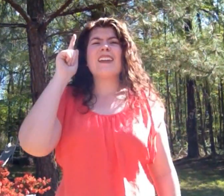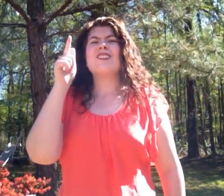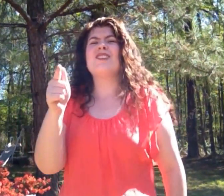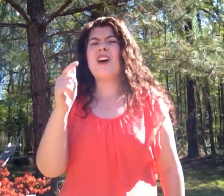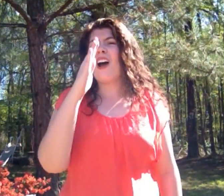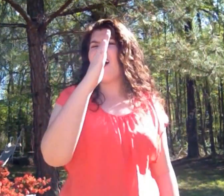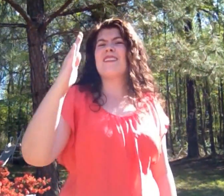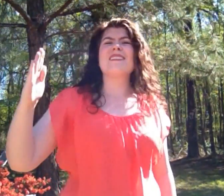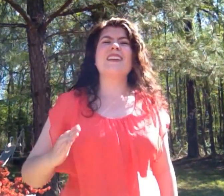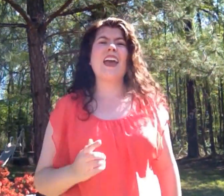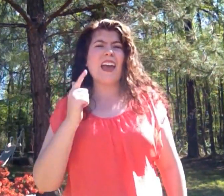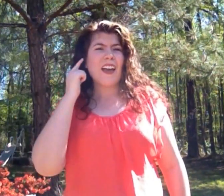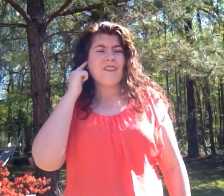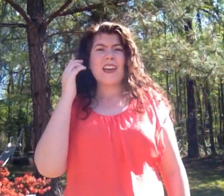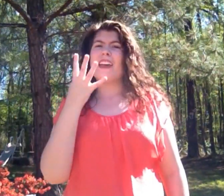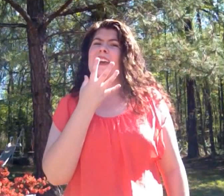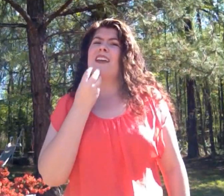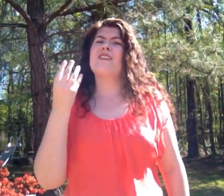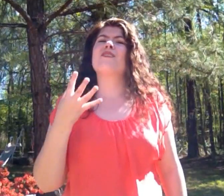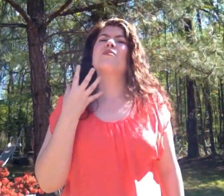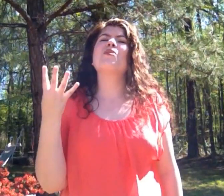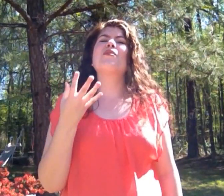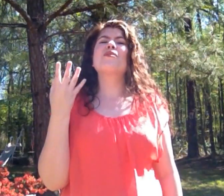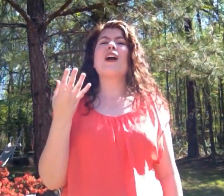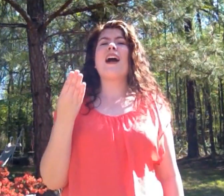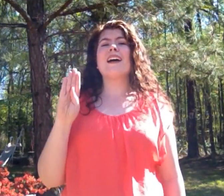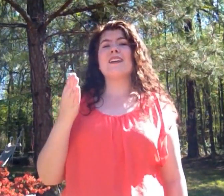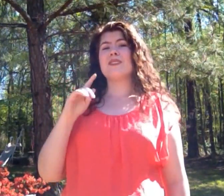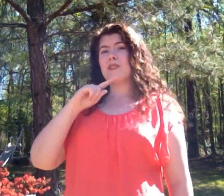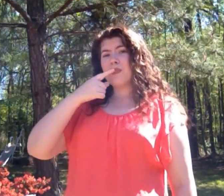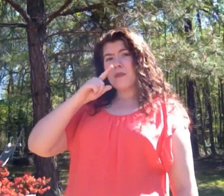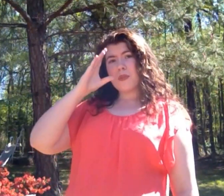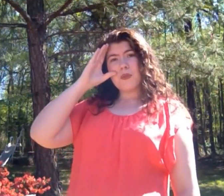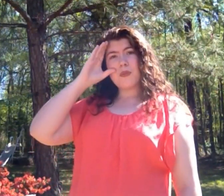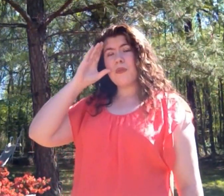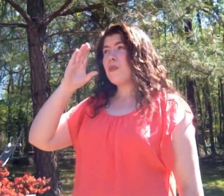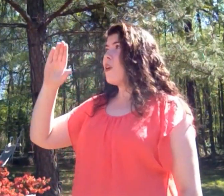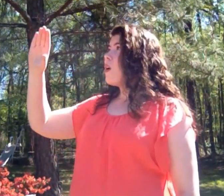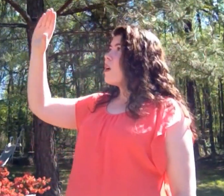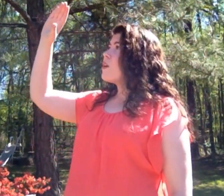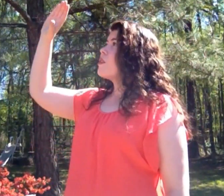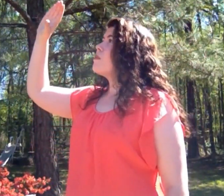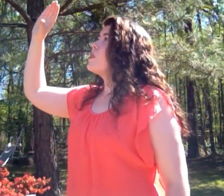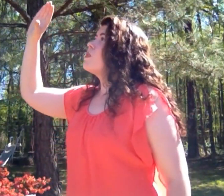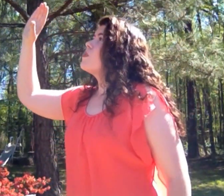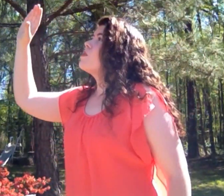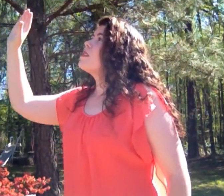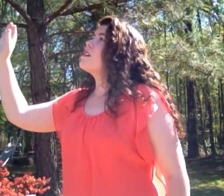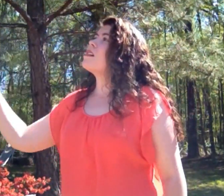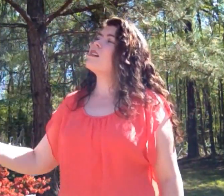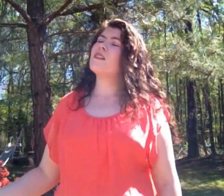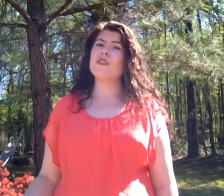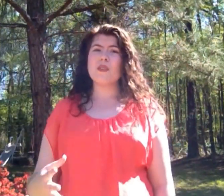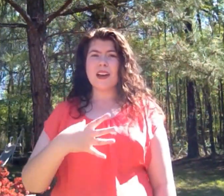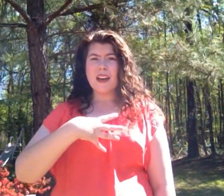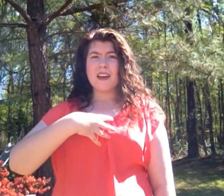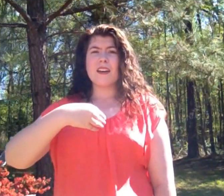You'll never hear the wolf cry to the blue corn moon Or whether